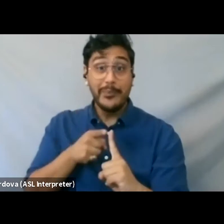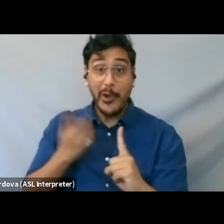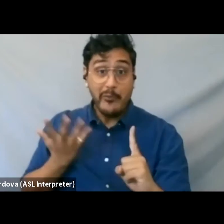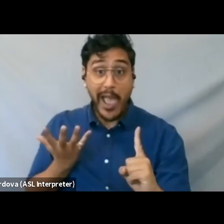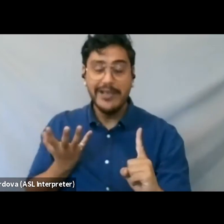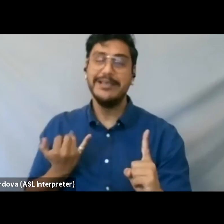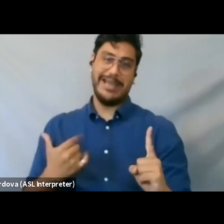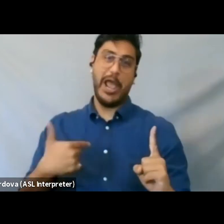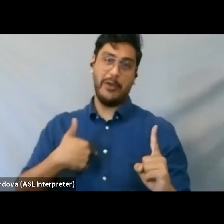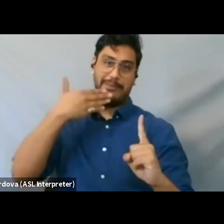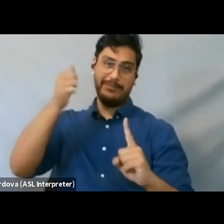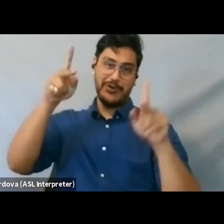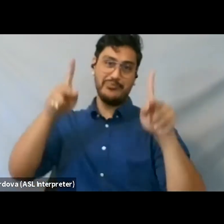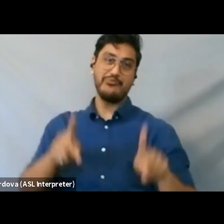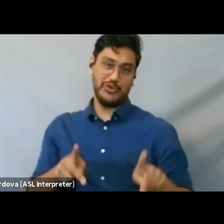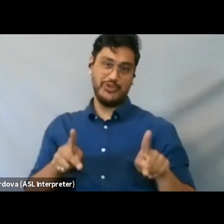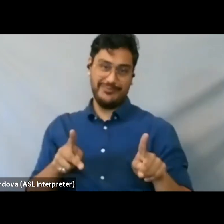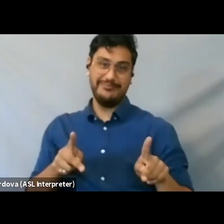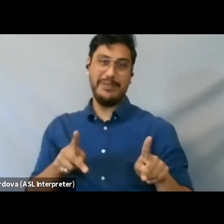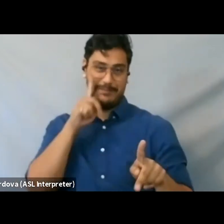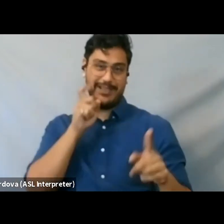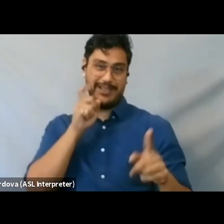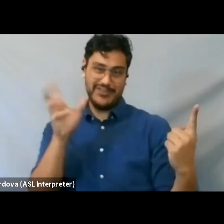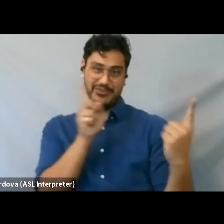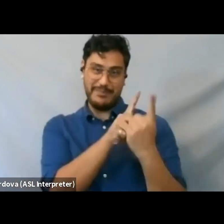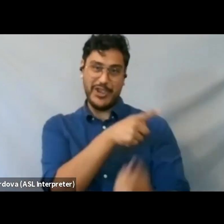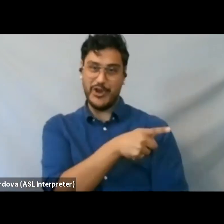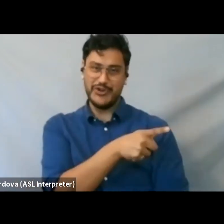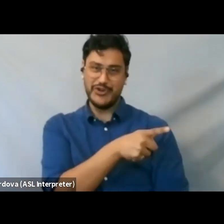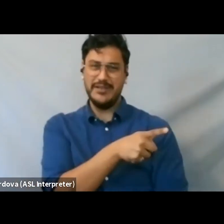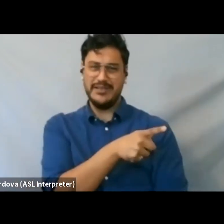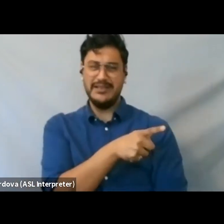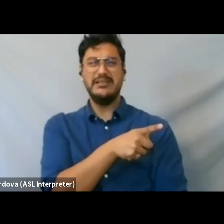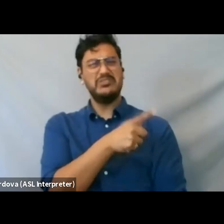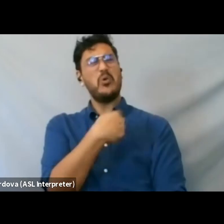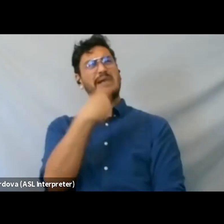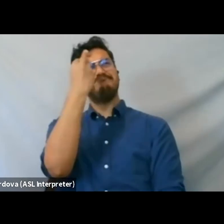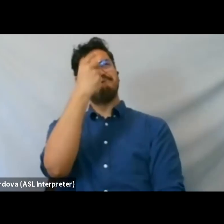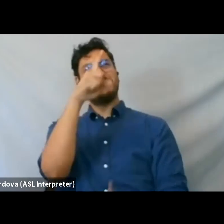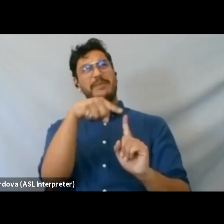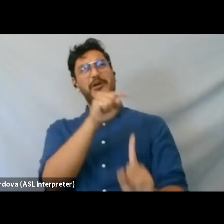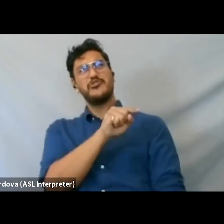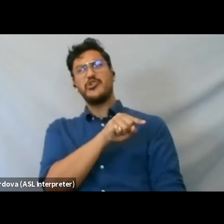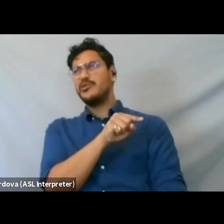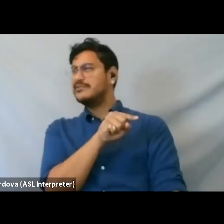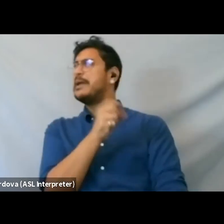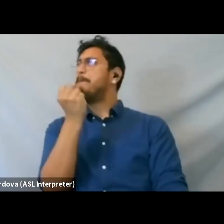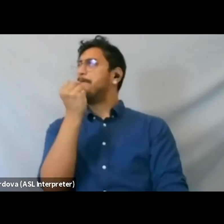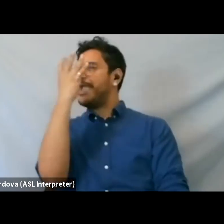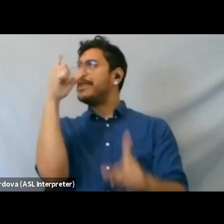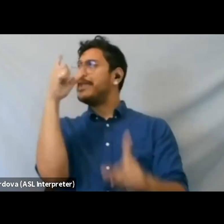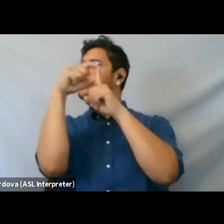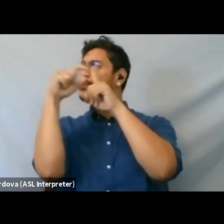friendship. When I think about Rhiannon, many words come to mind. Certainly, she is an incredible artist.